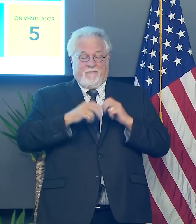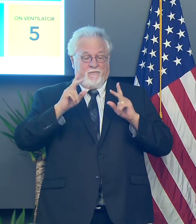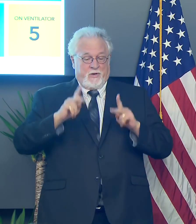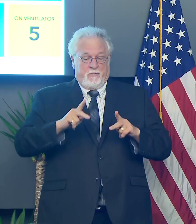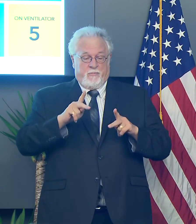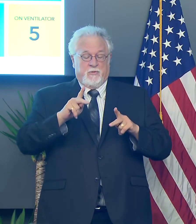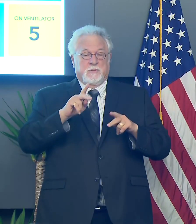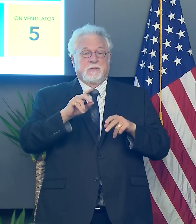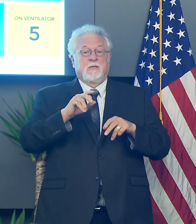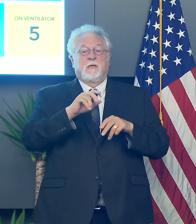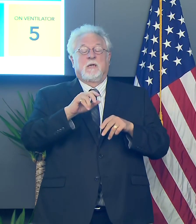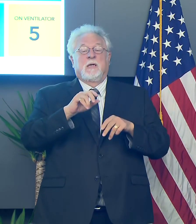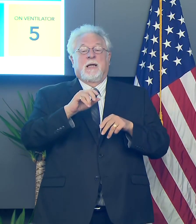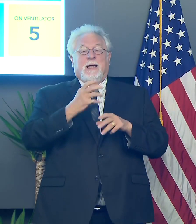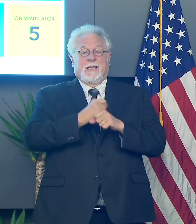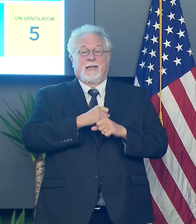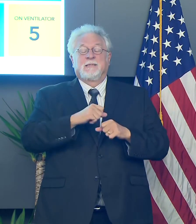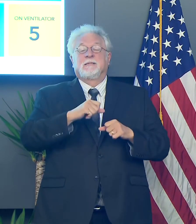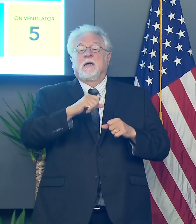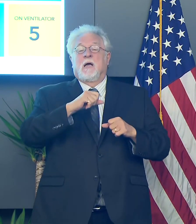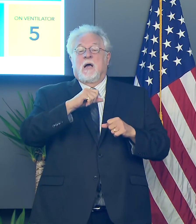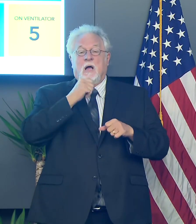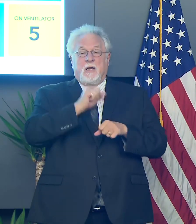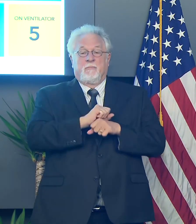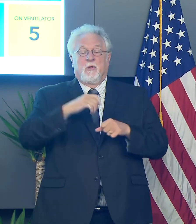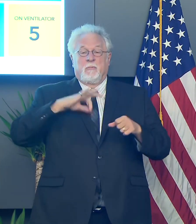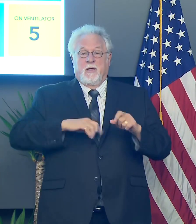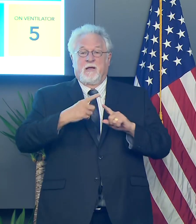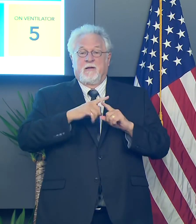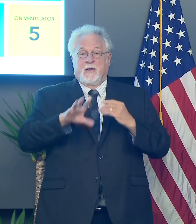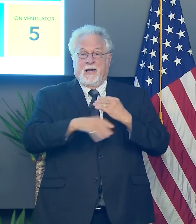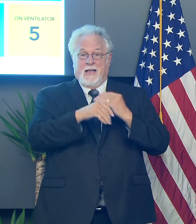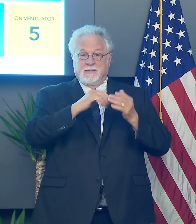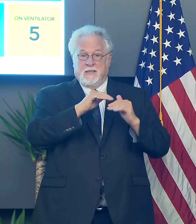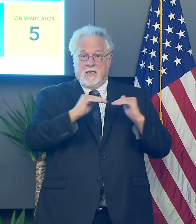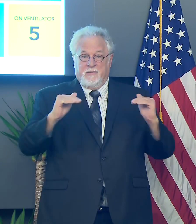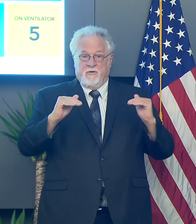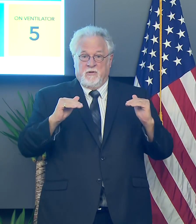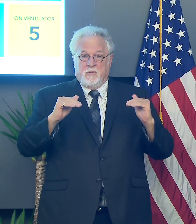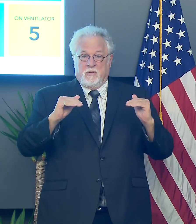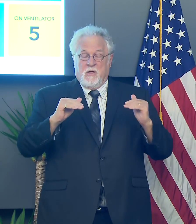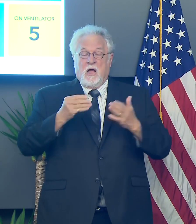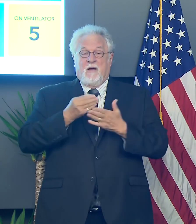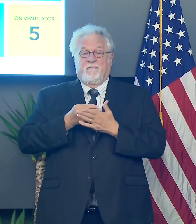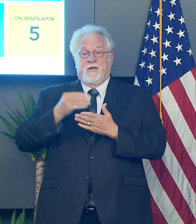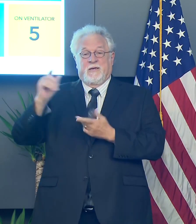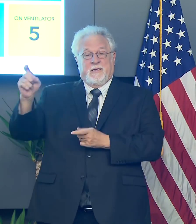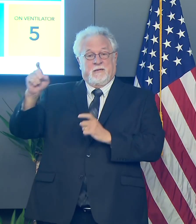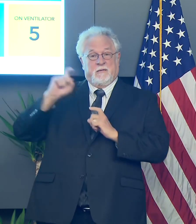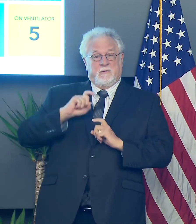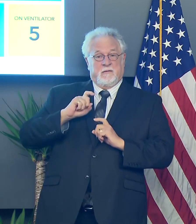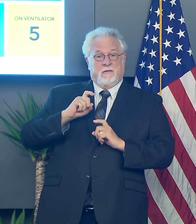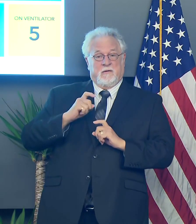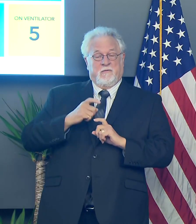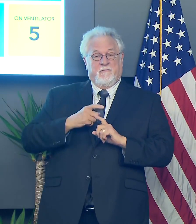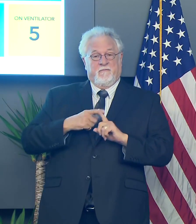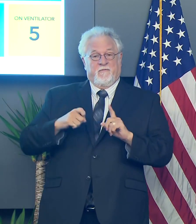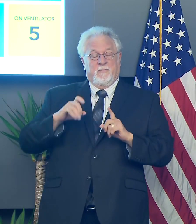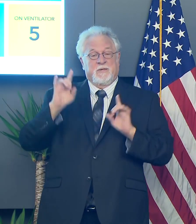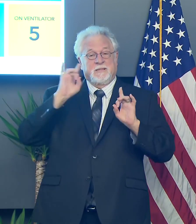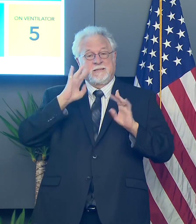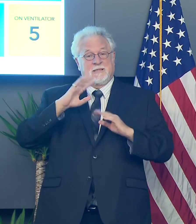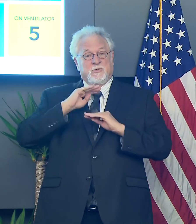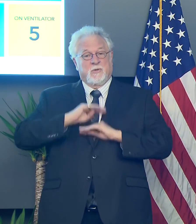benefits, uh, at an enhanced level from the federal government, we know that the amount of funding that's being made available out of the, the